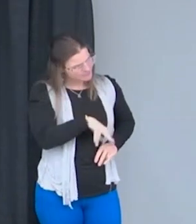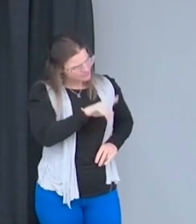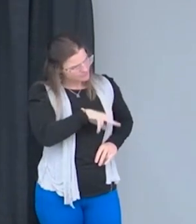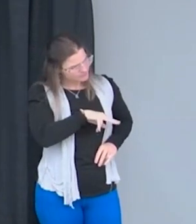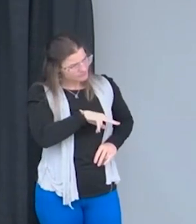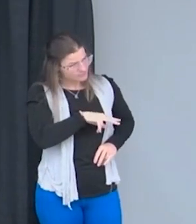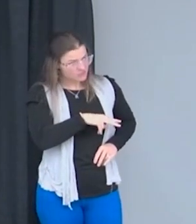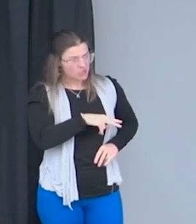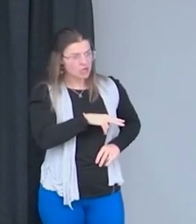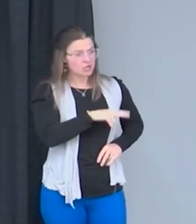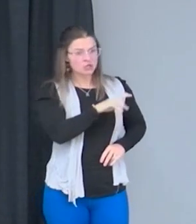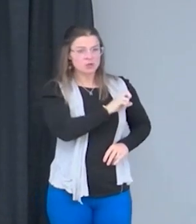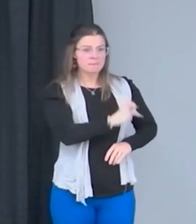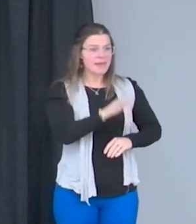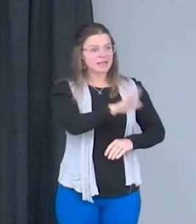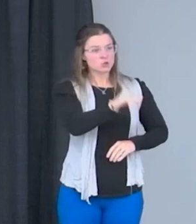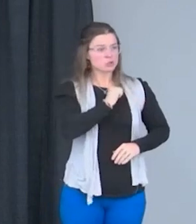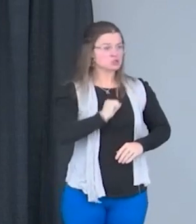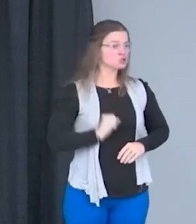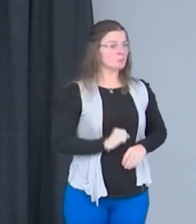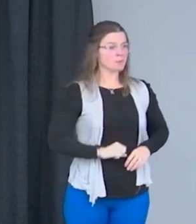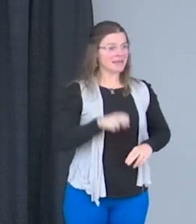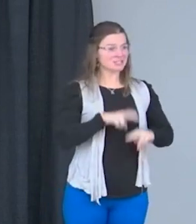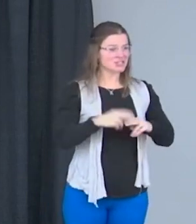are you about to get in your Superman chair again?